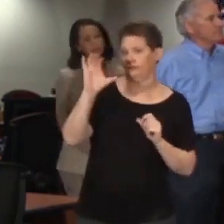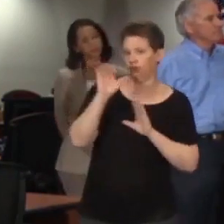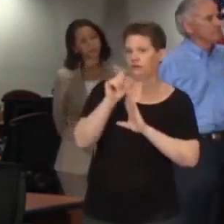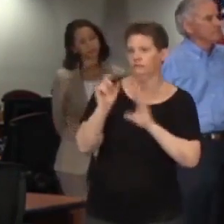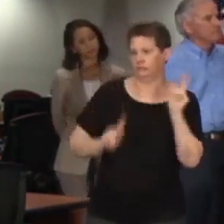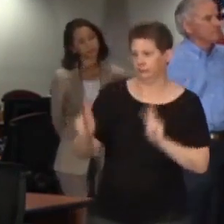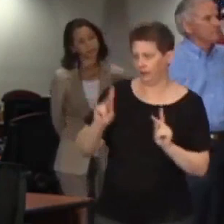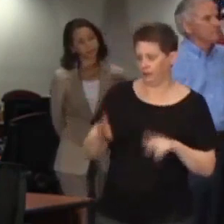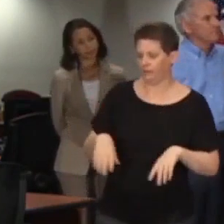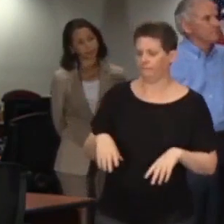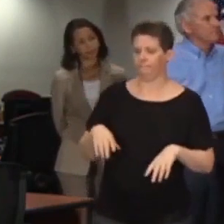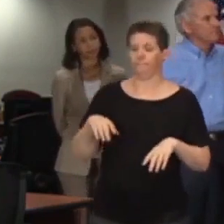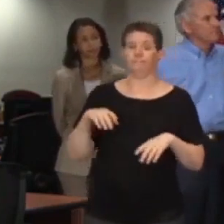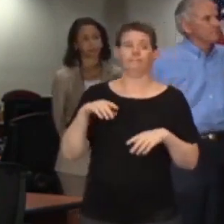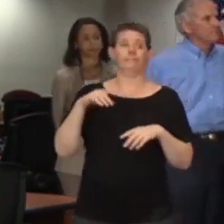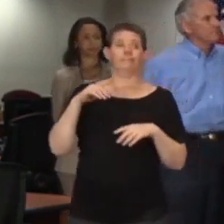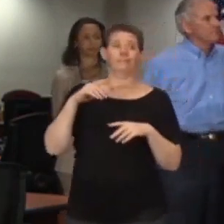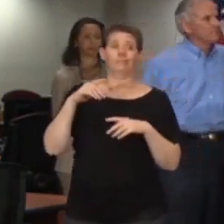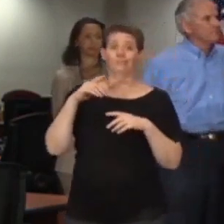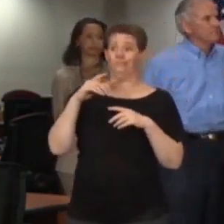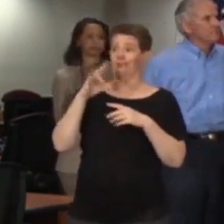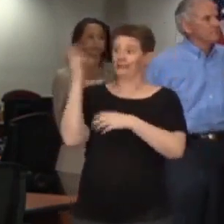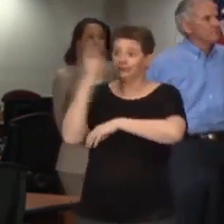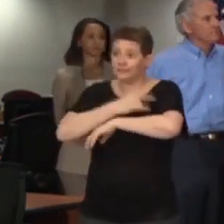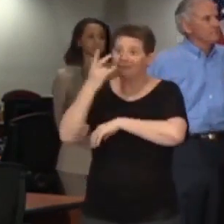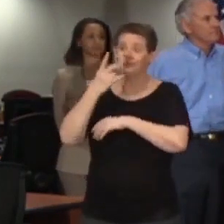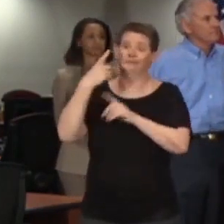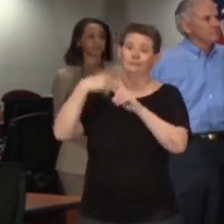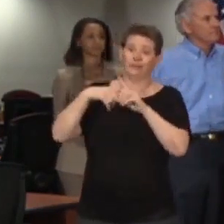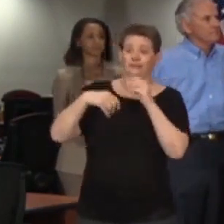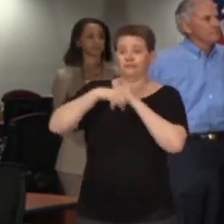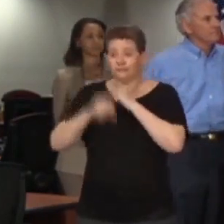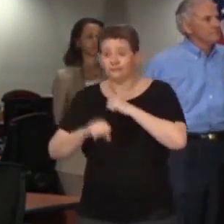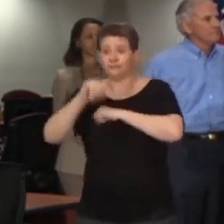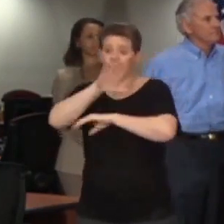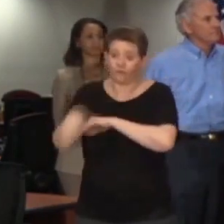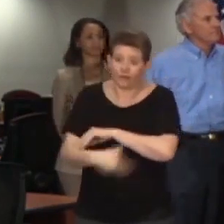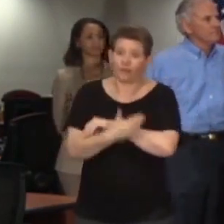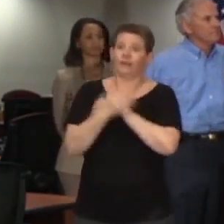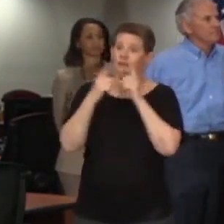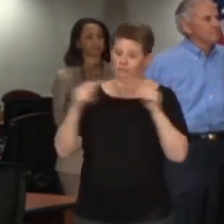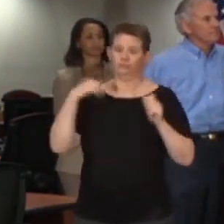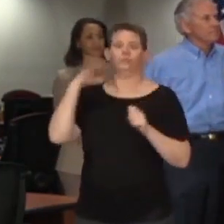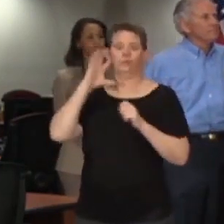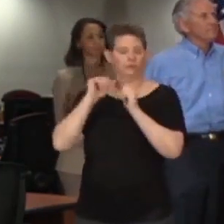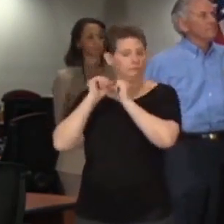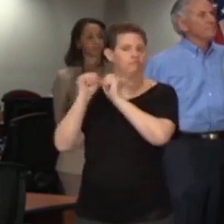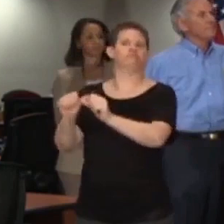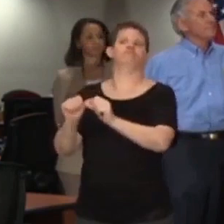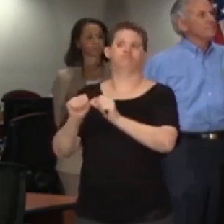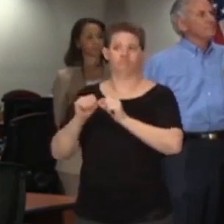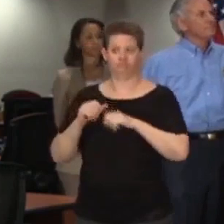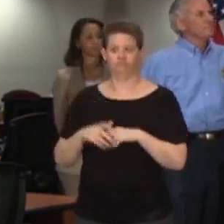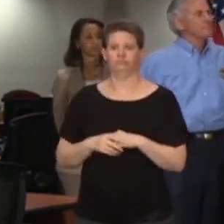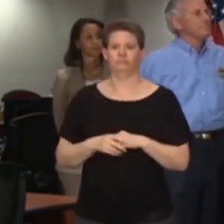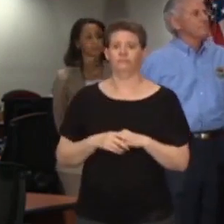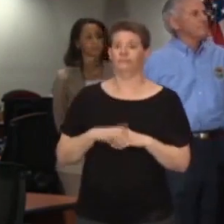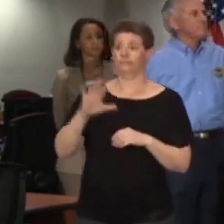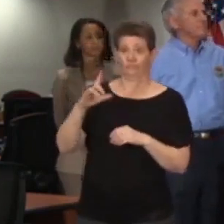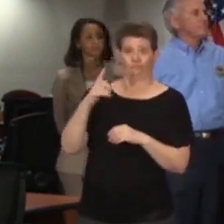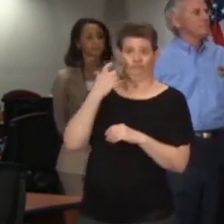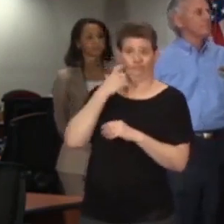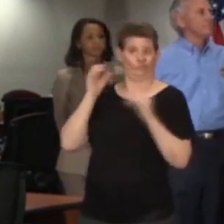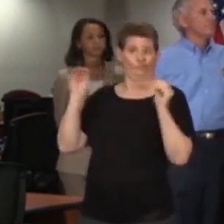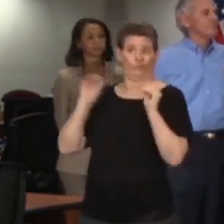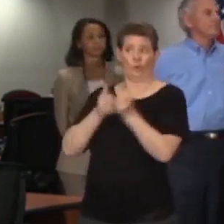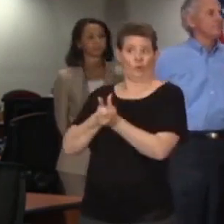we're using even extended hours during those seven days and we run samples throughout the night as well when necessary. So we have not recently had a backlog.